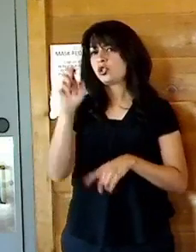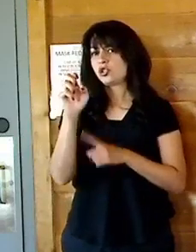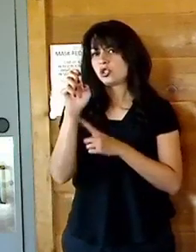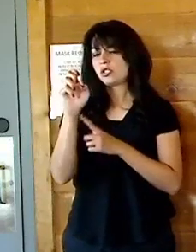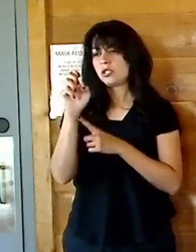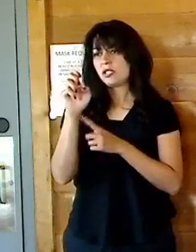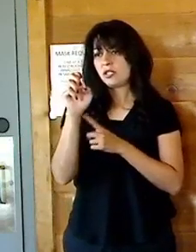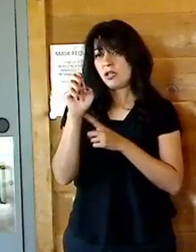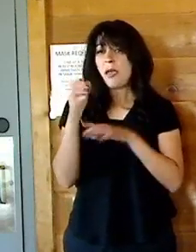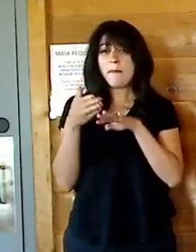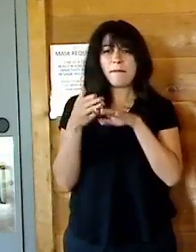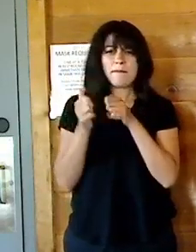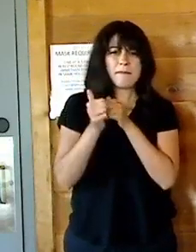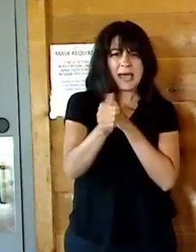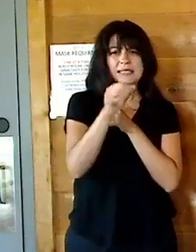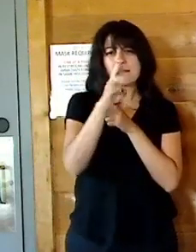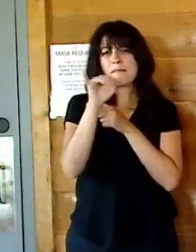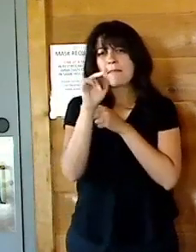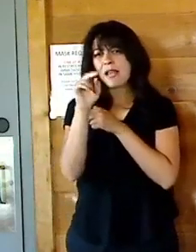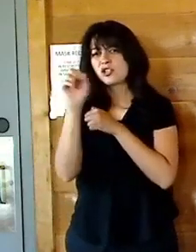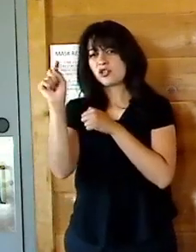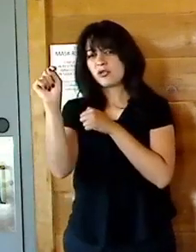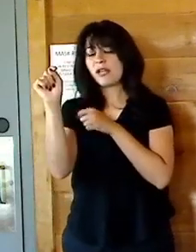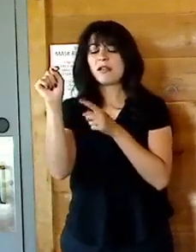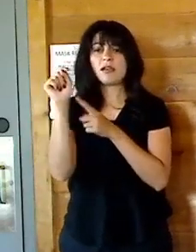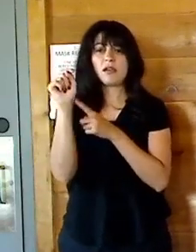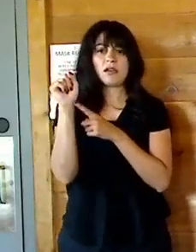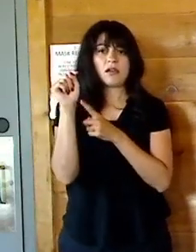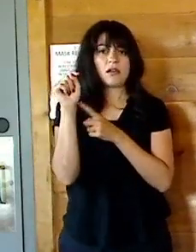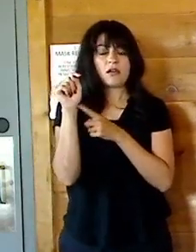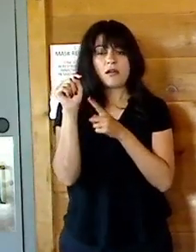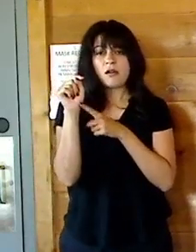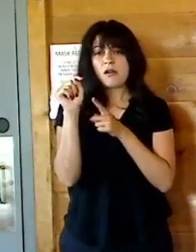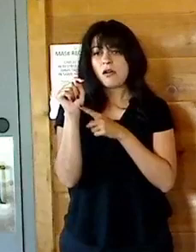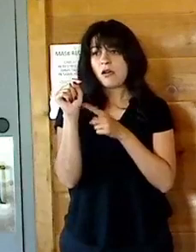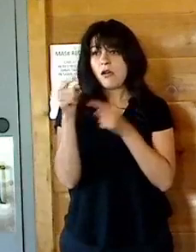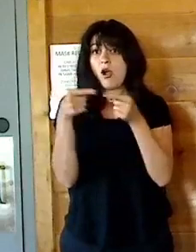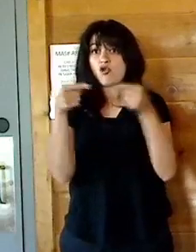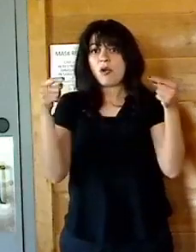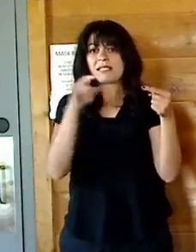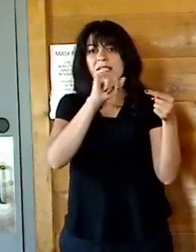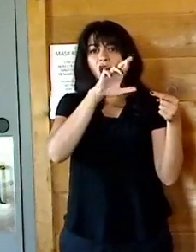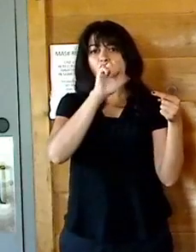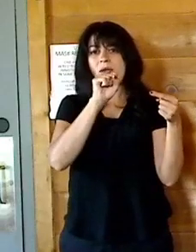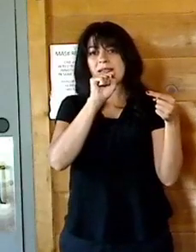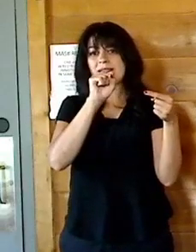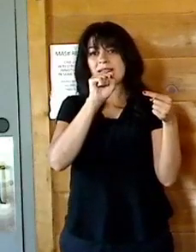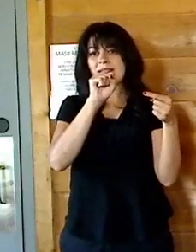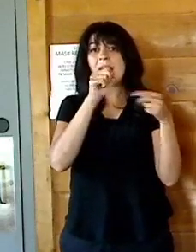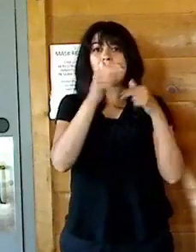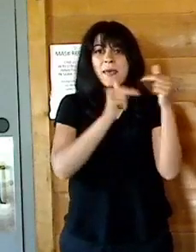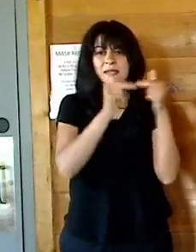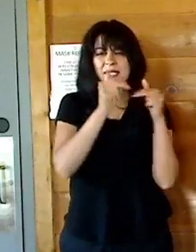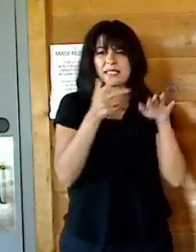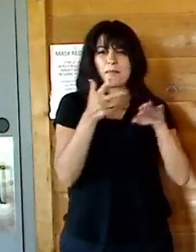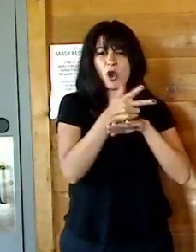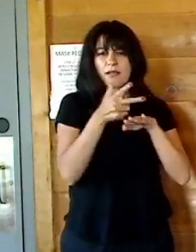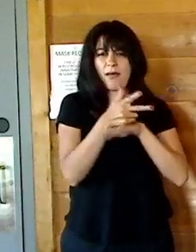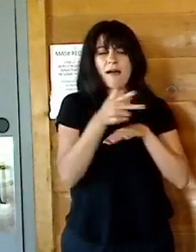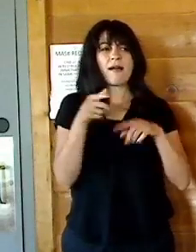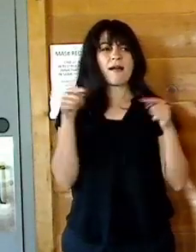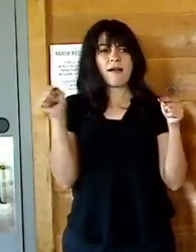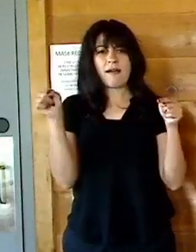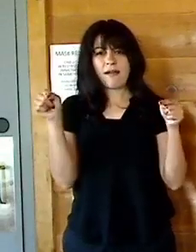beyond Main Street. And it's just adjacent to the IRS Building's parking lot. Do you know where that is? I do. again,